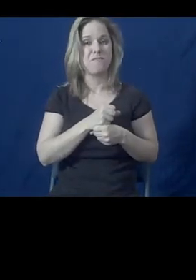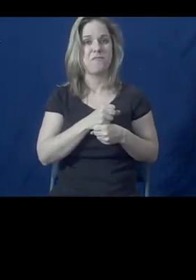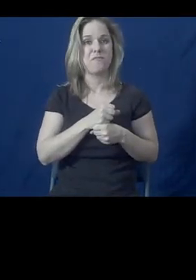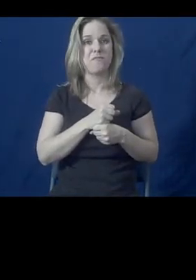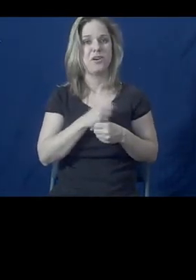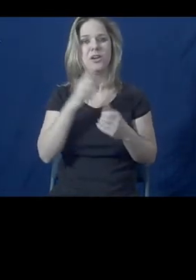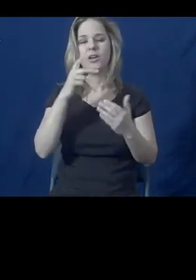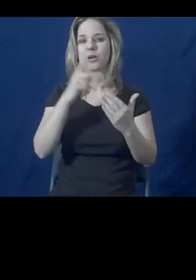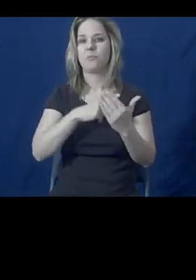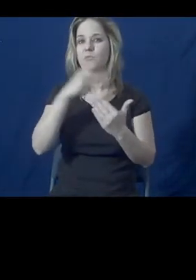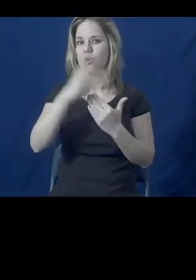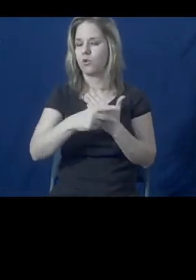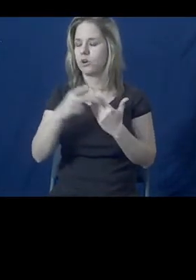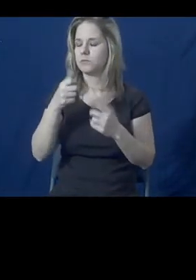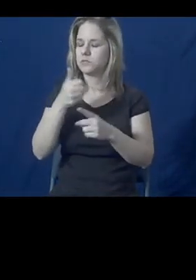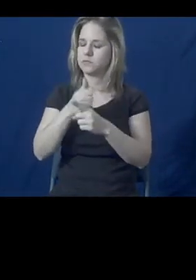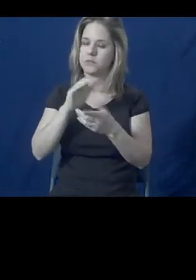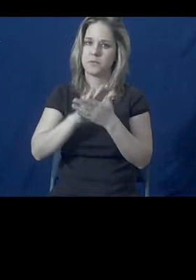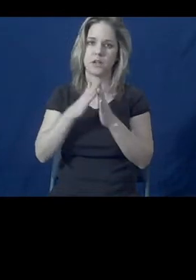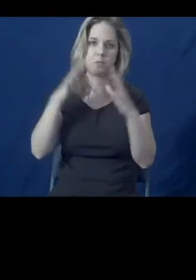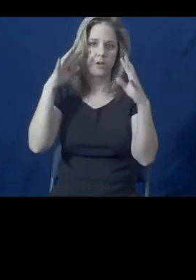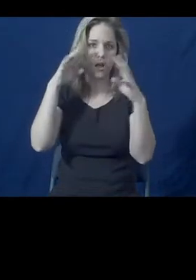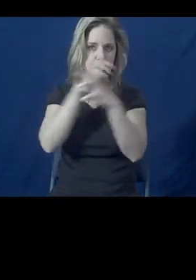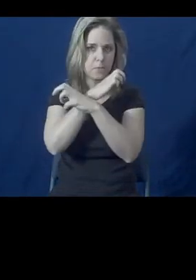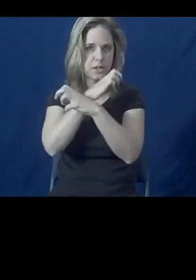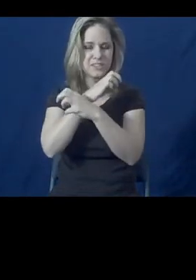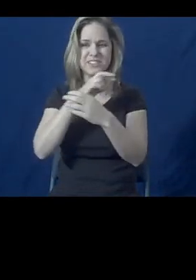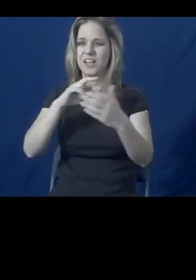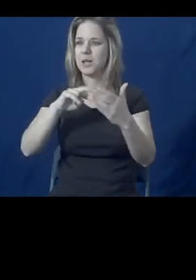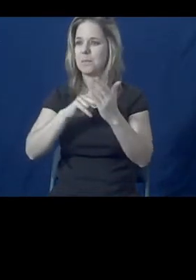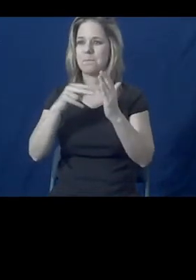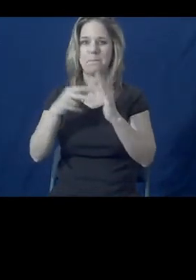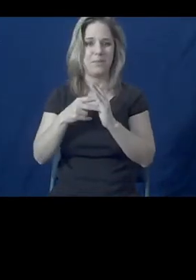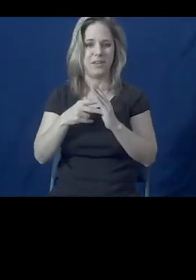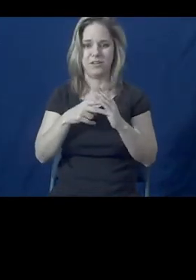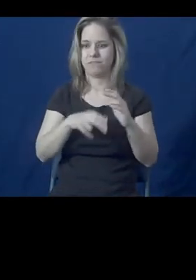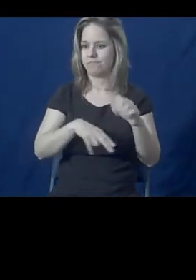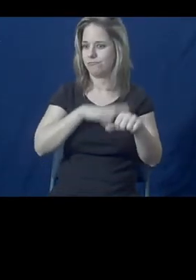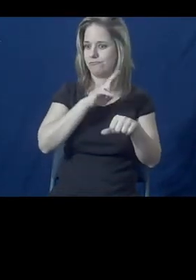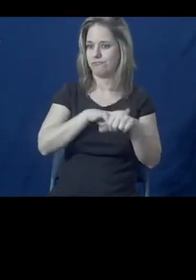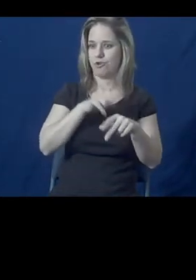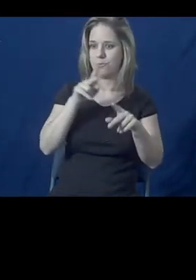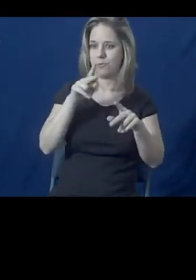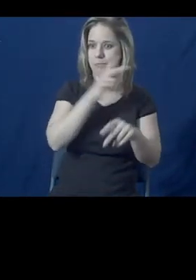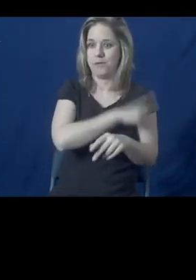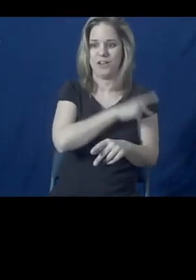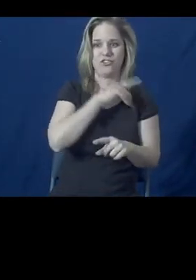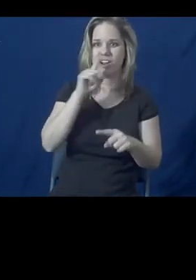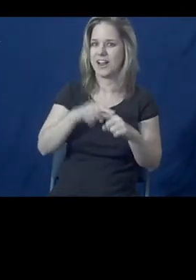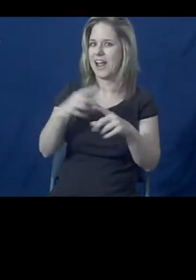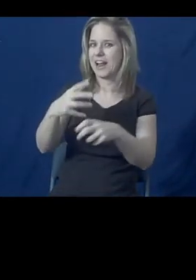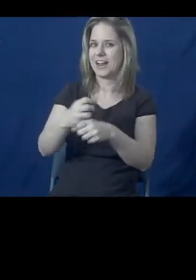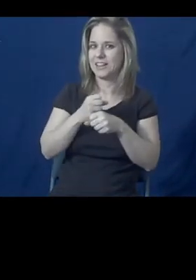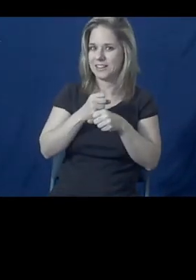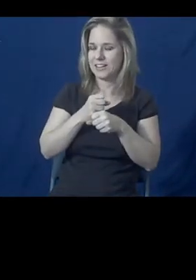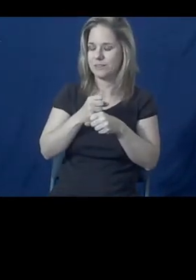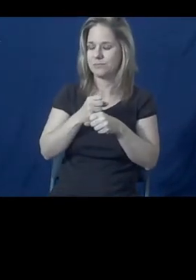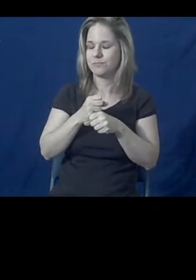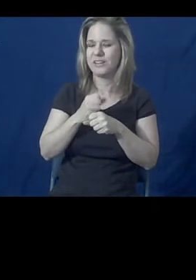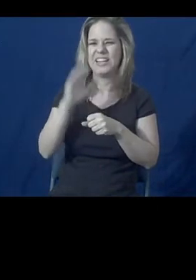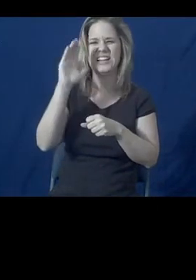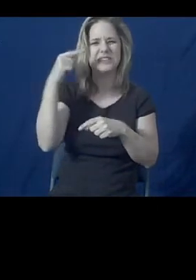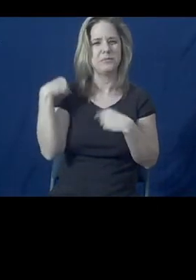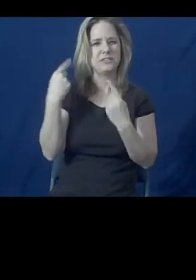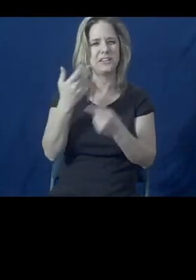Programs have become very complex and to the point where they may be inaccessible to the average patient. Since about 1996,